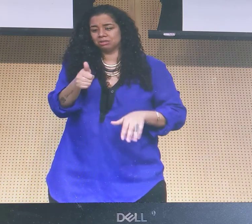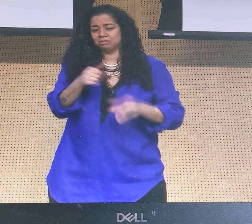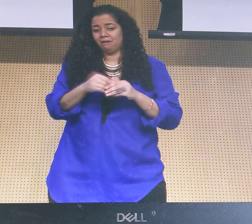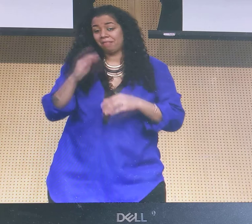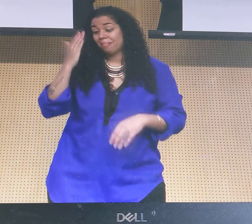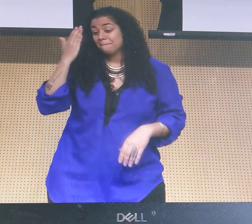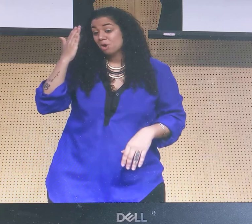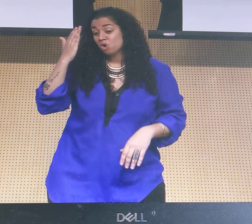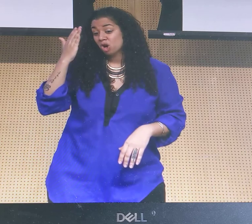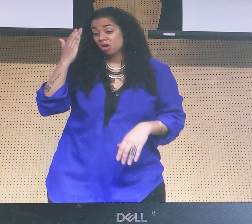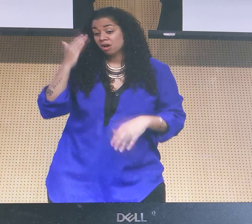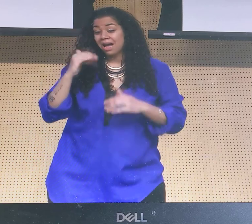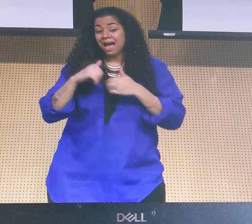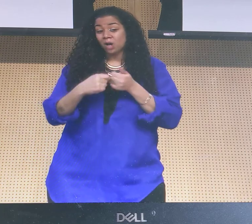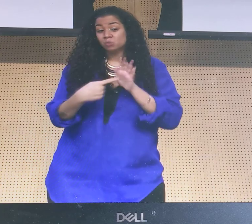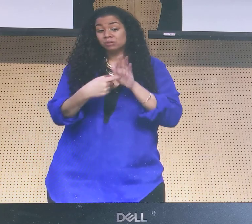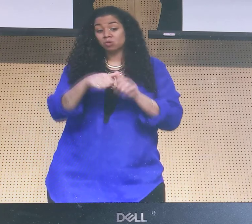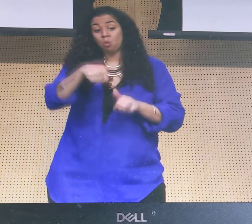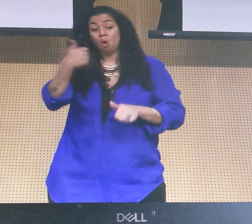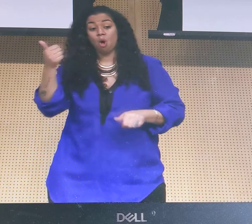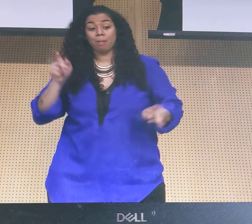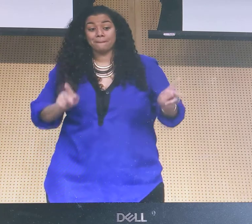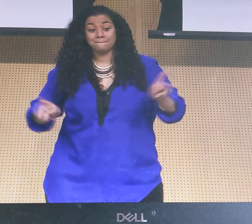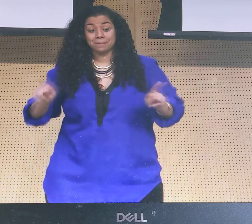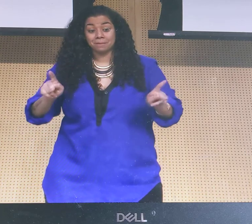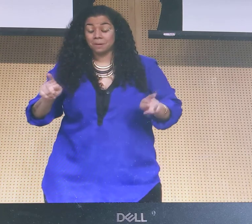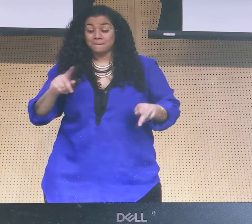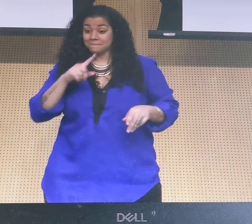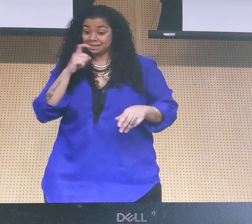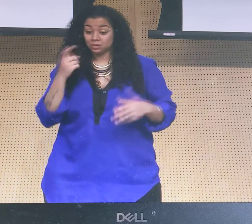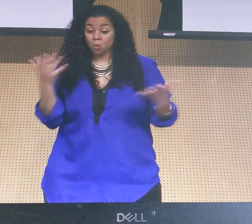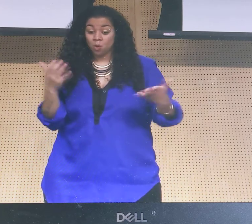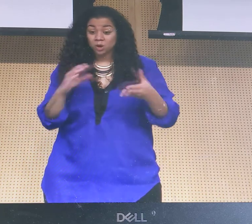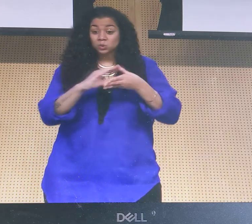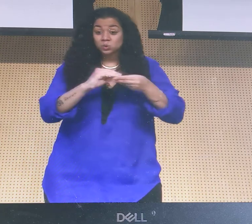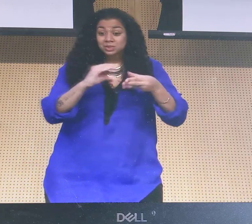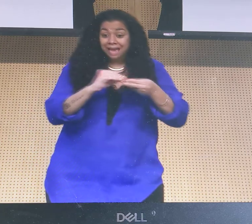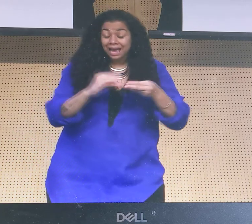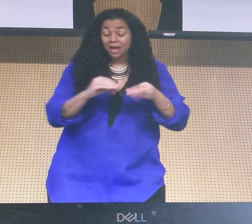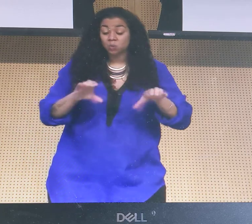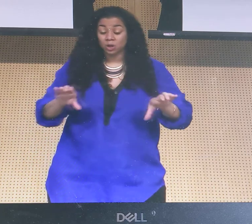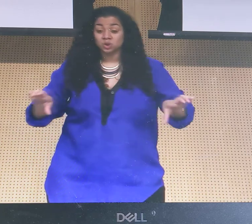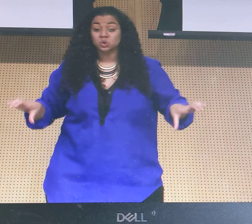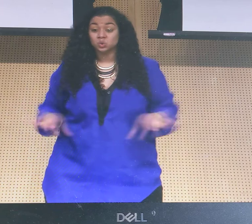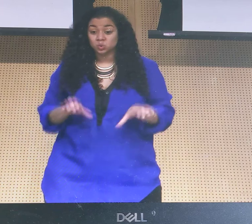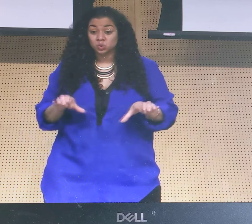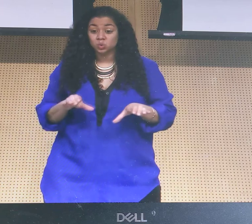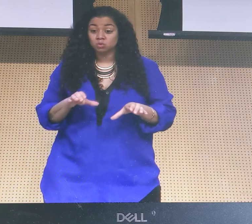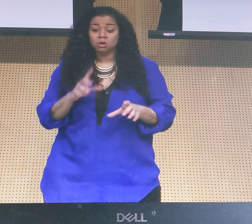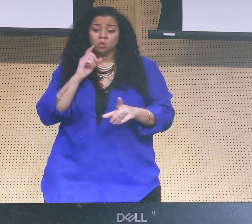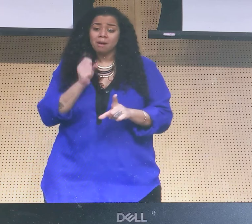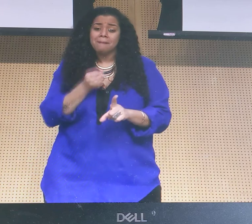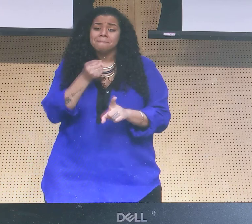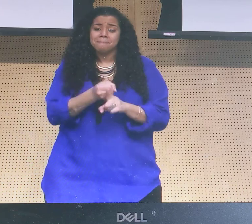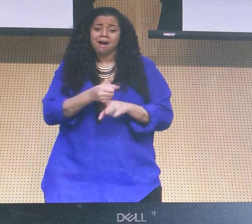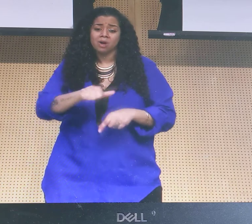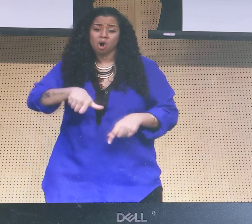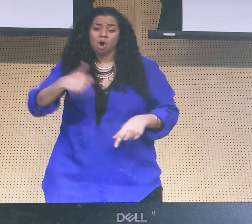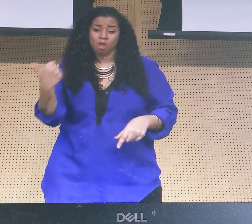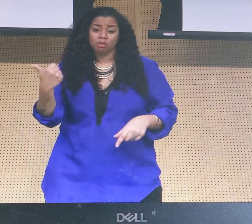is how you show yourself in the mirror. It's how you show yourself to other people. It's the story you tell and the actions